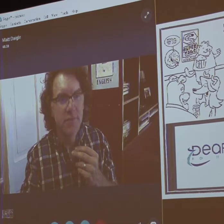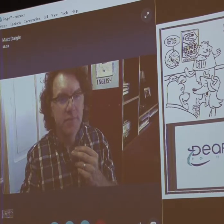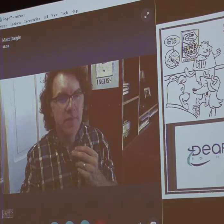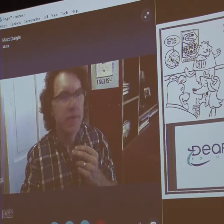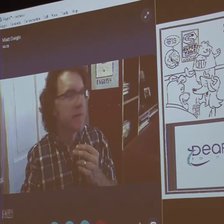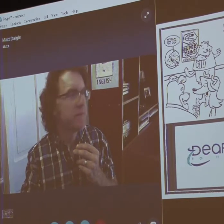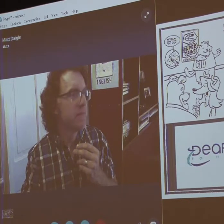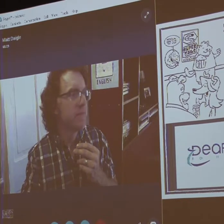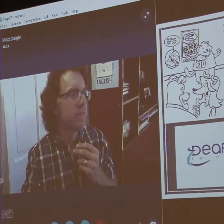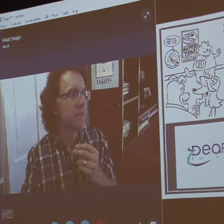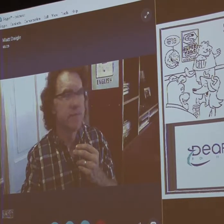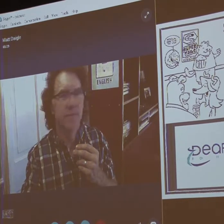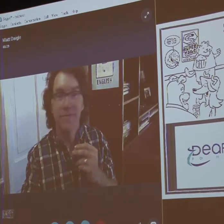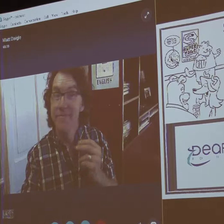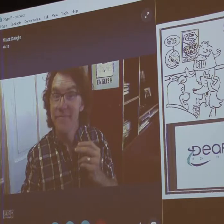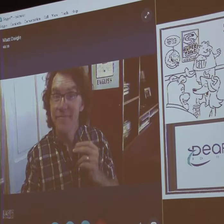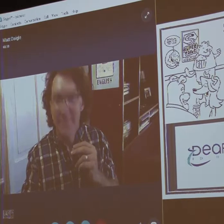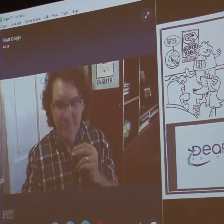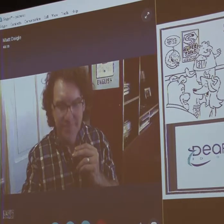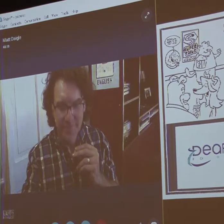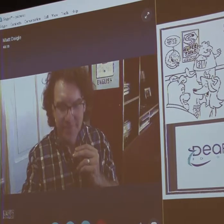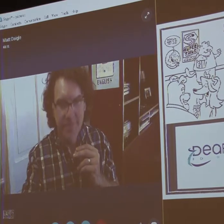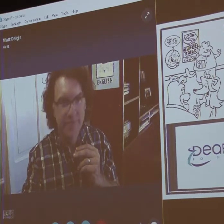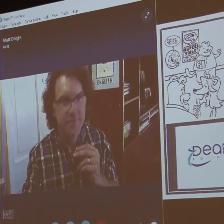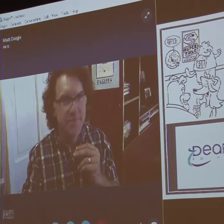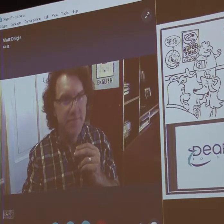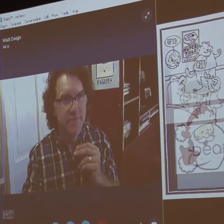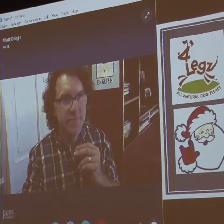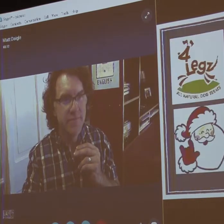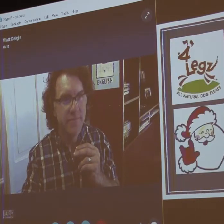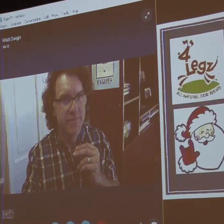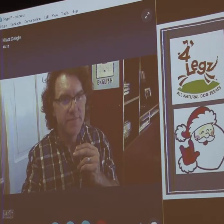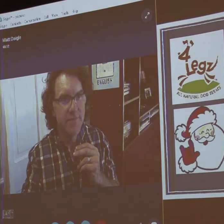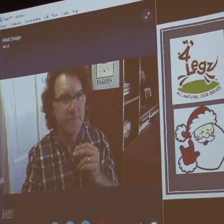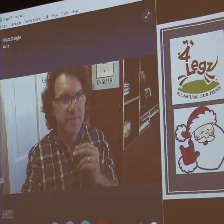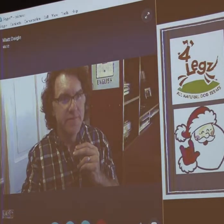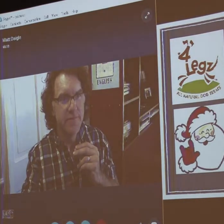For Deafhood. Okay. Next panel.